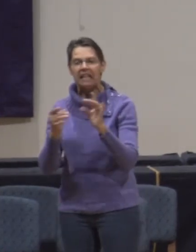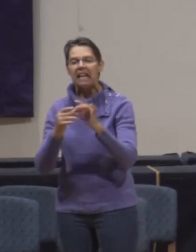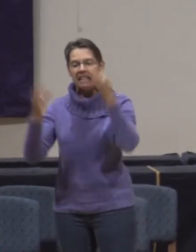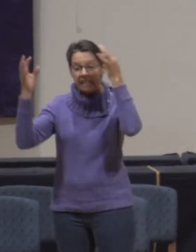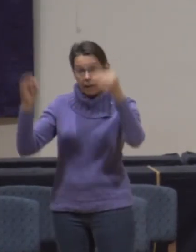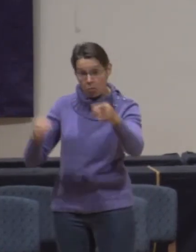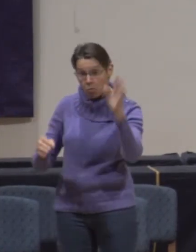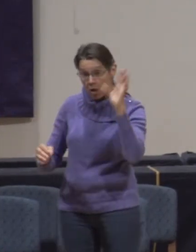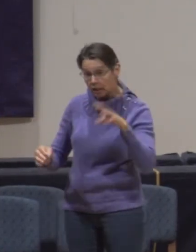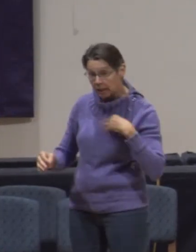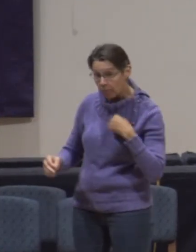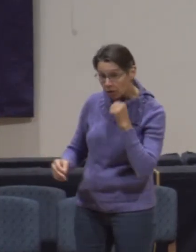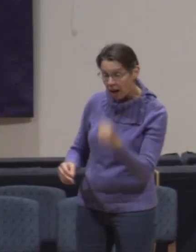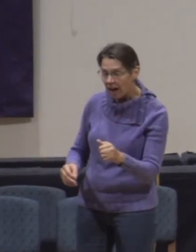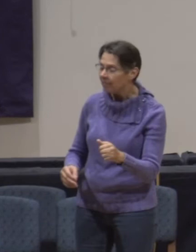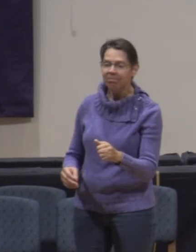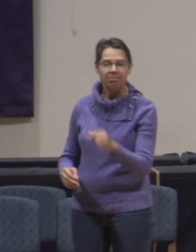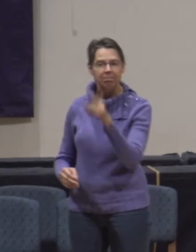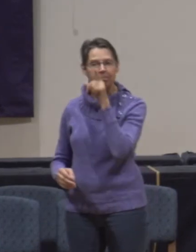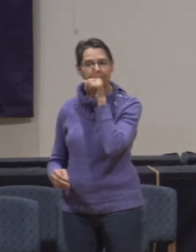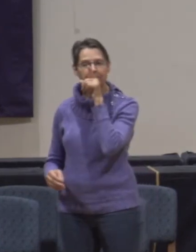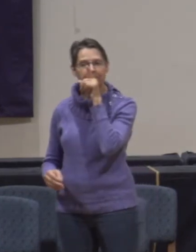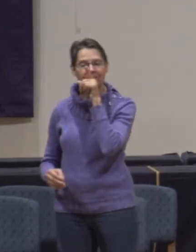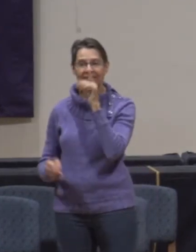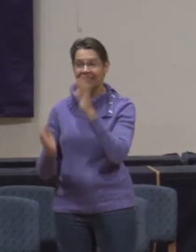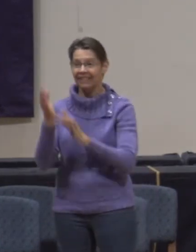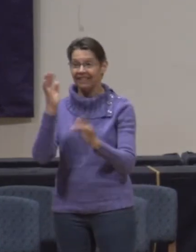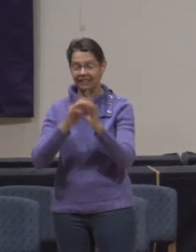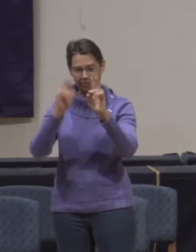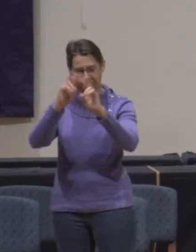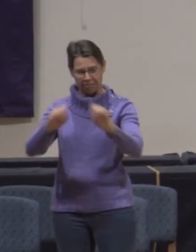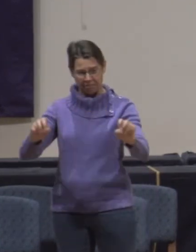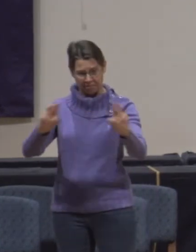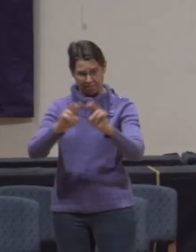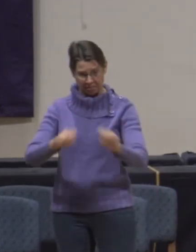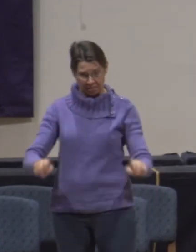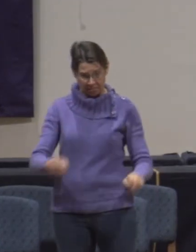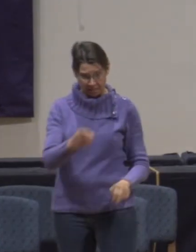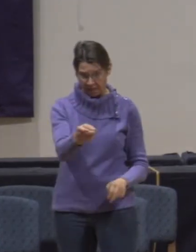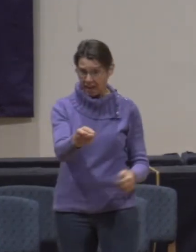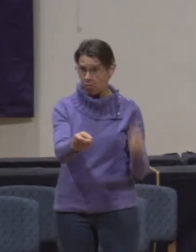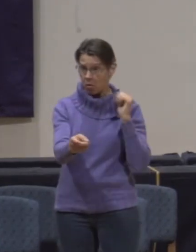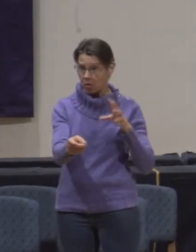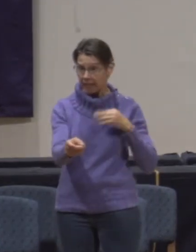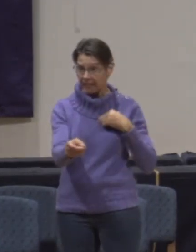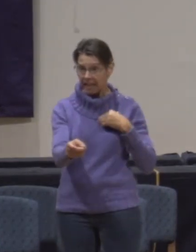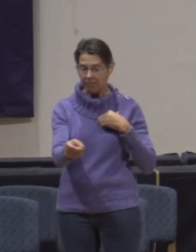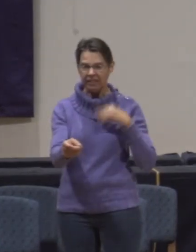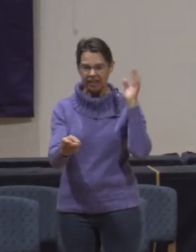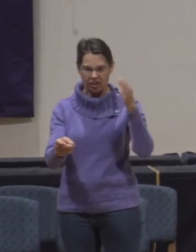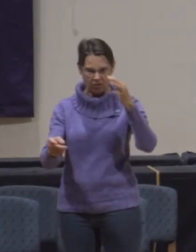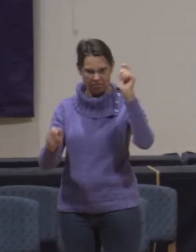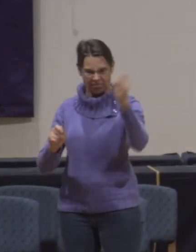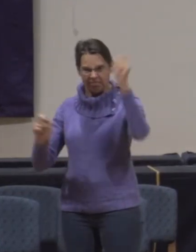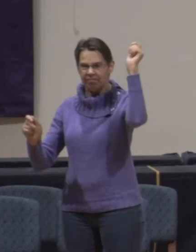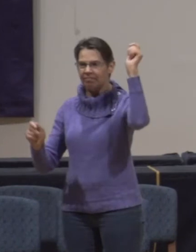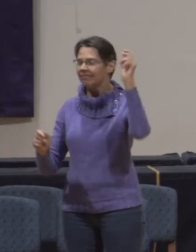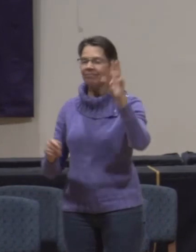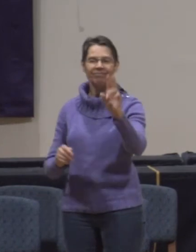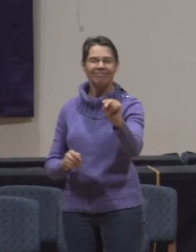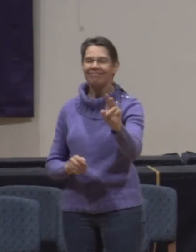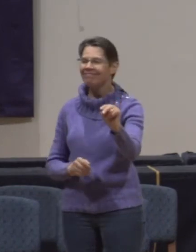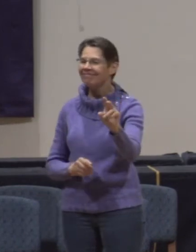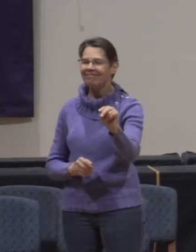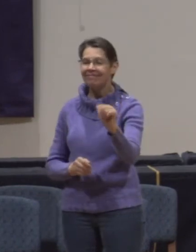receive you. Jesus doesn't say, and if they don't receive you, bring judgment upon them. Jesus says, when you go there, pray for